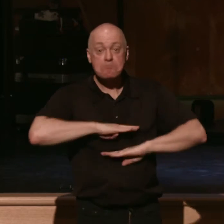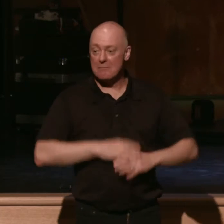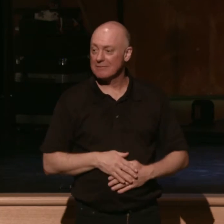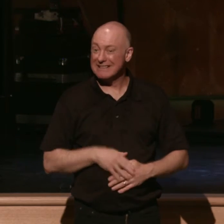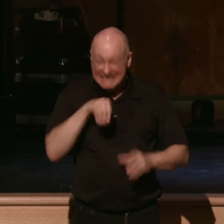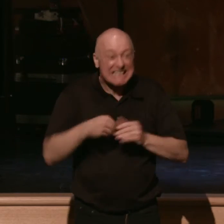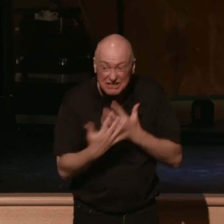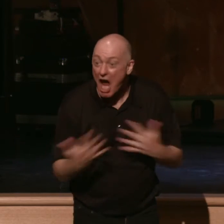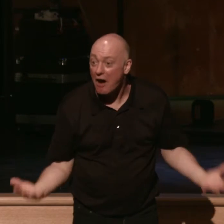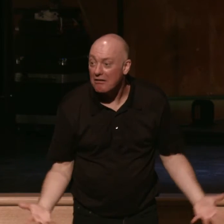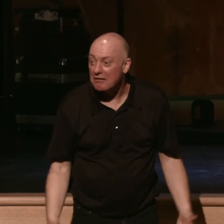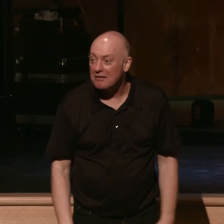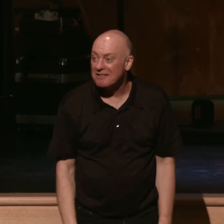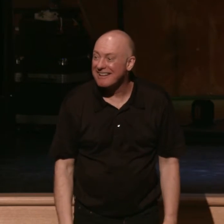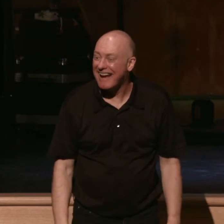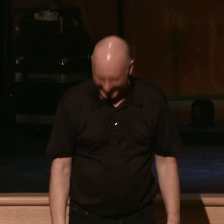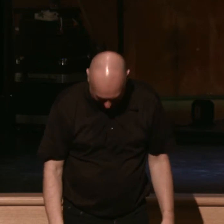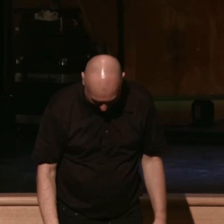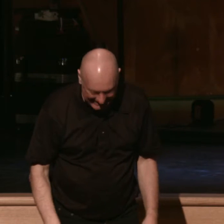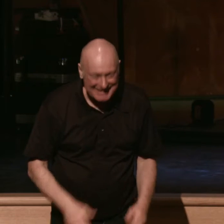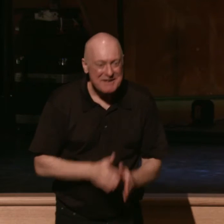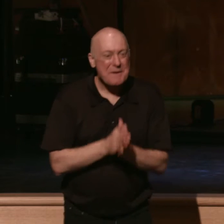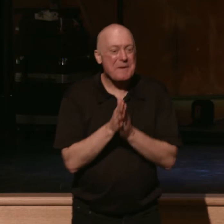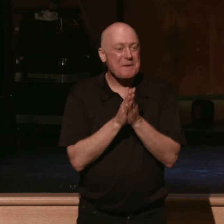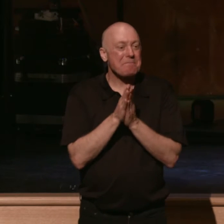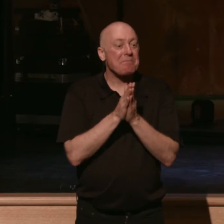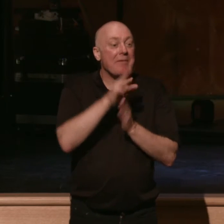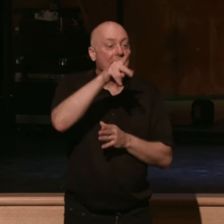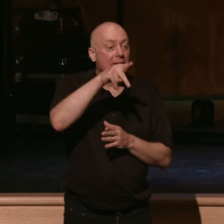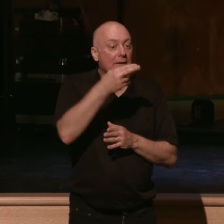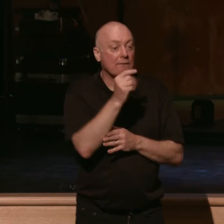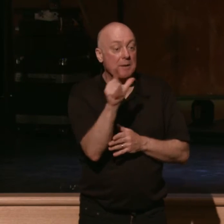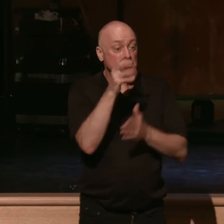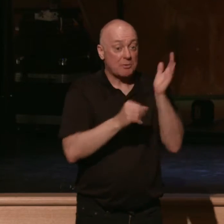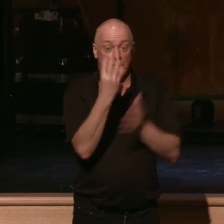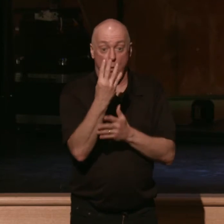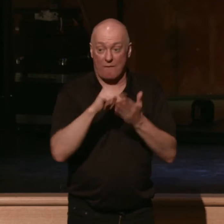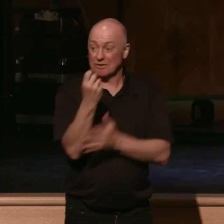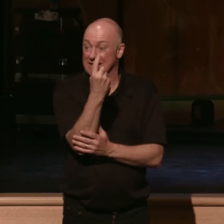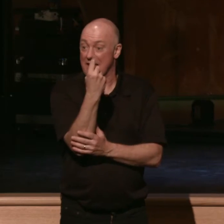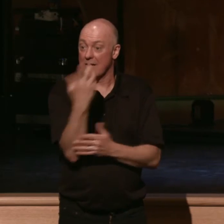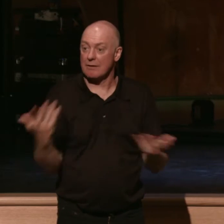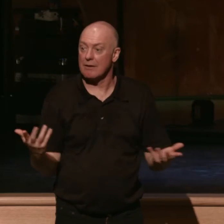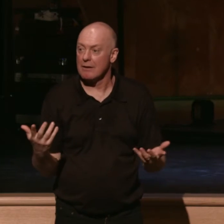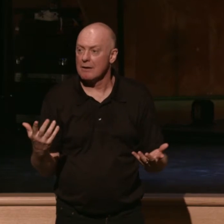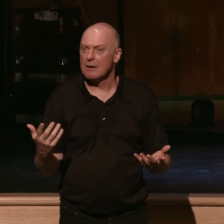I think it's legit. Philippians 4 verse 11. Not that I'm speaking of being in need.